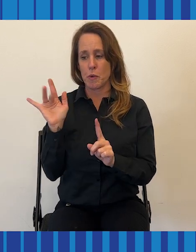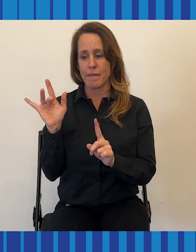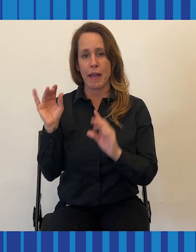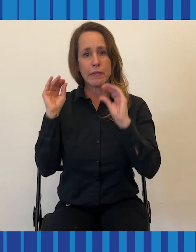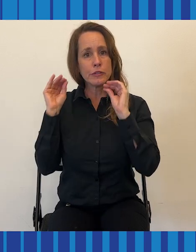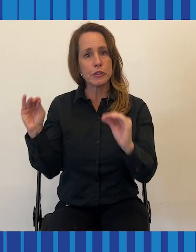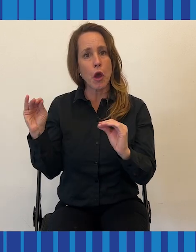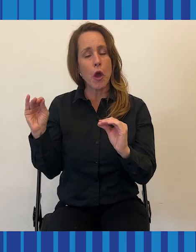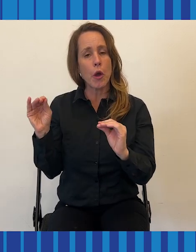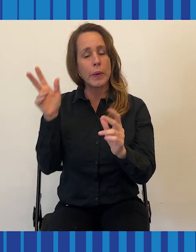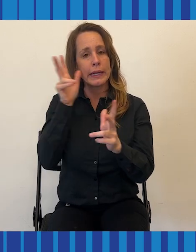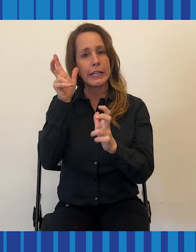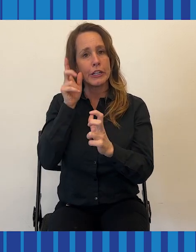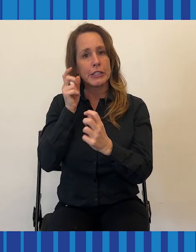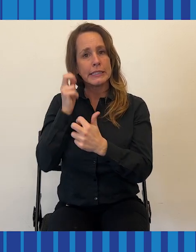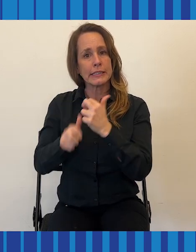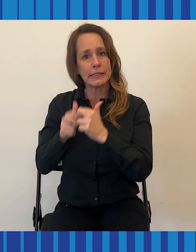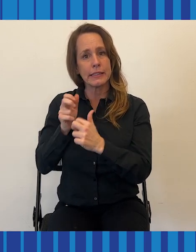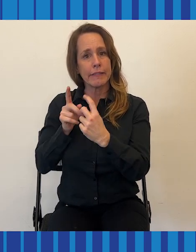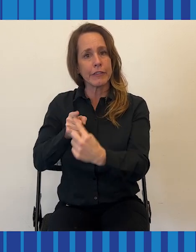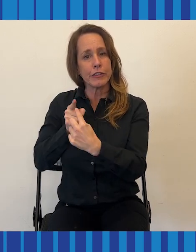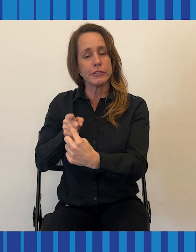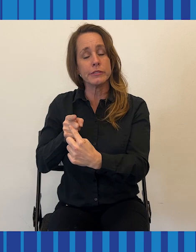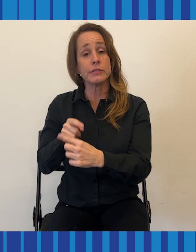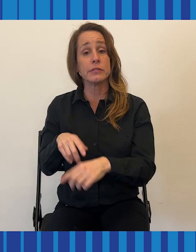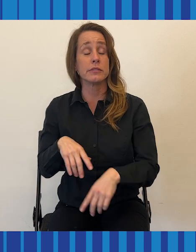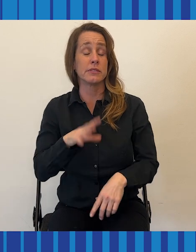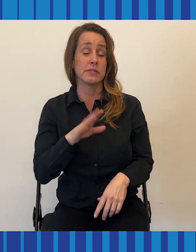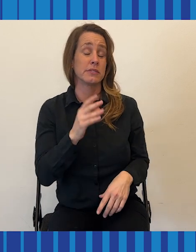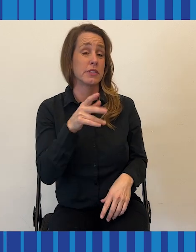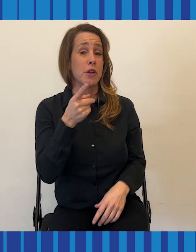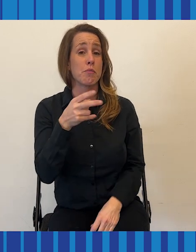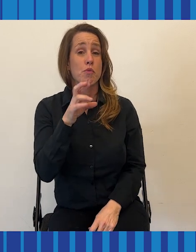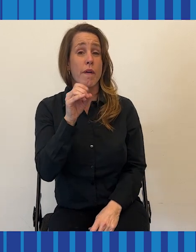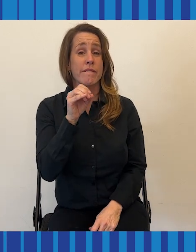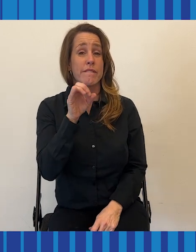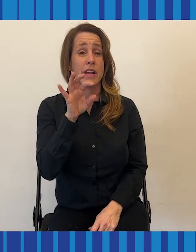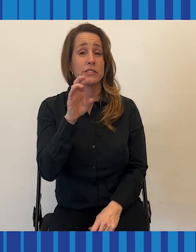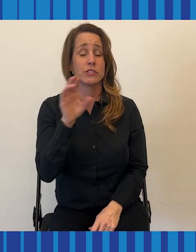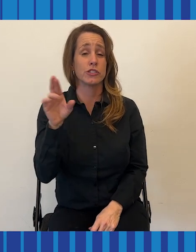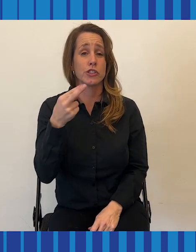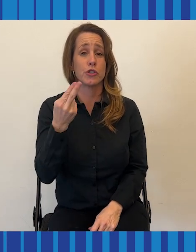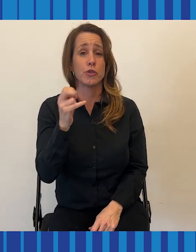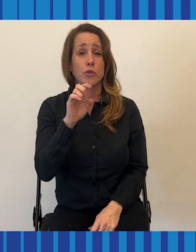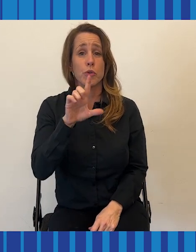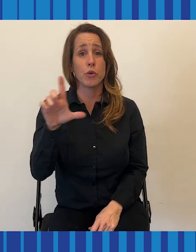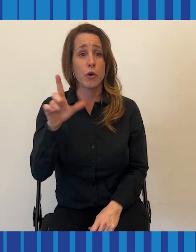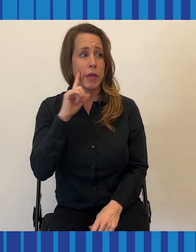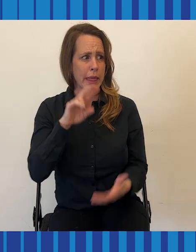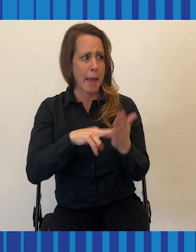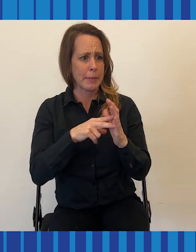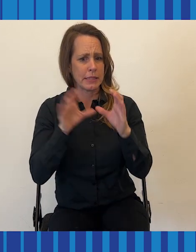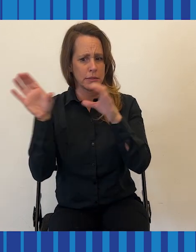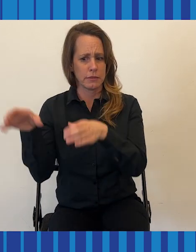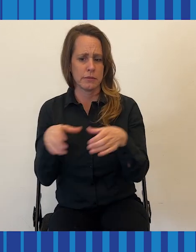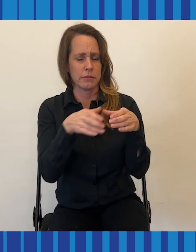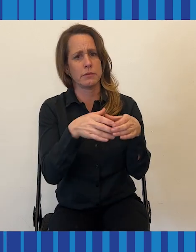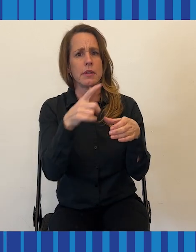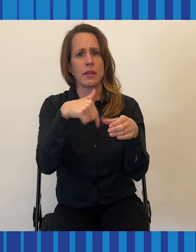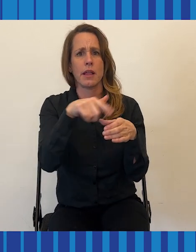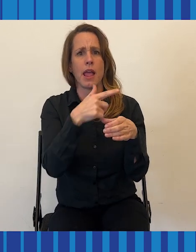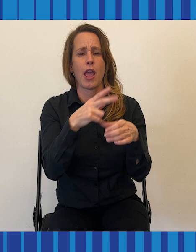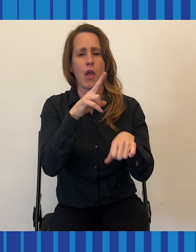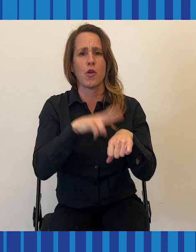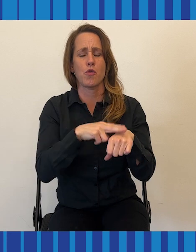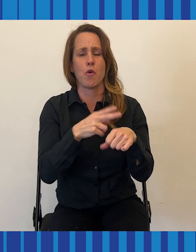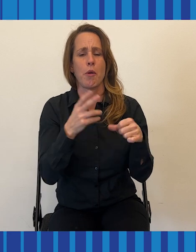of 18 and 25 with no hearing difficulties. According to Professor Hugel, that means only 17% of